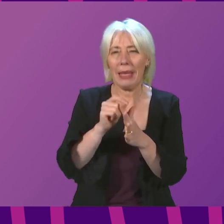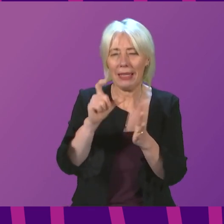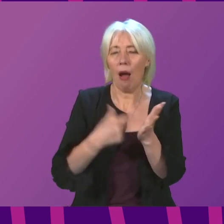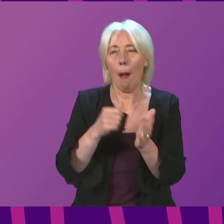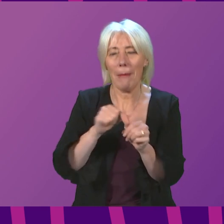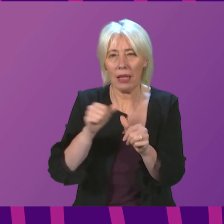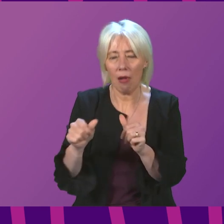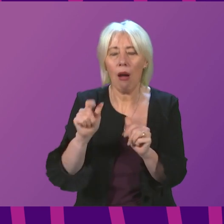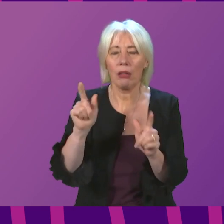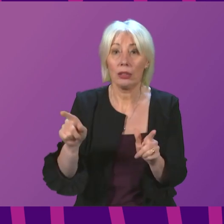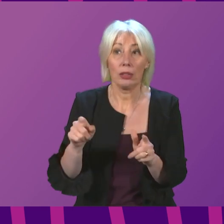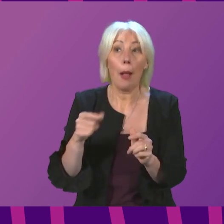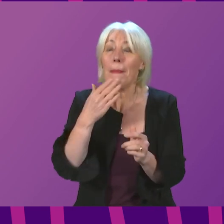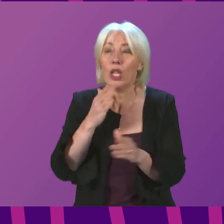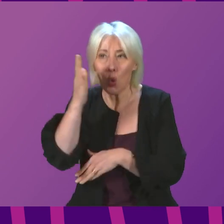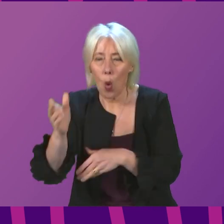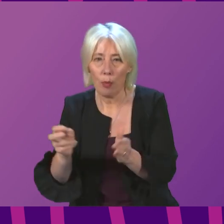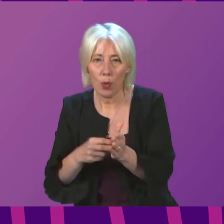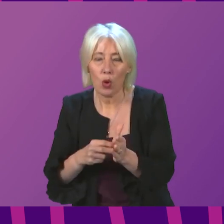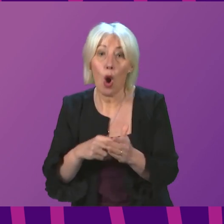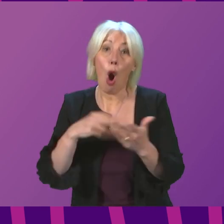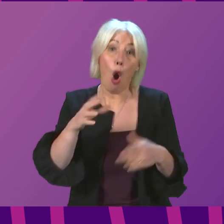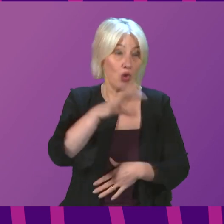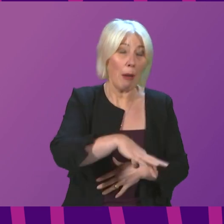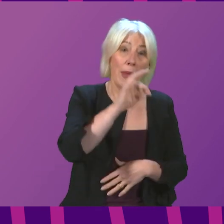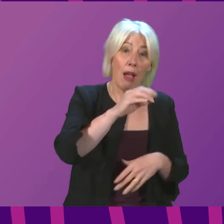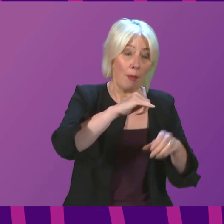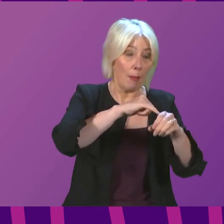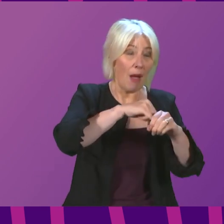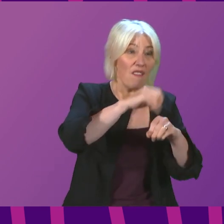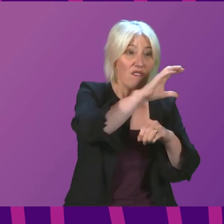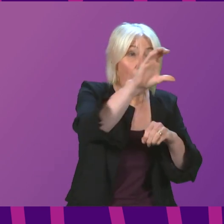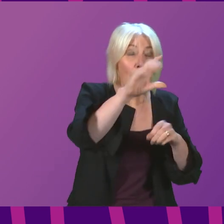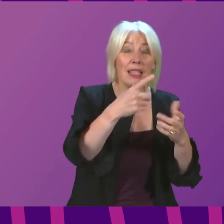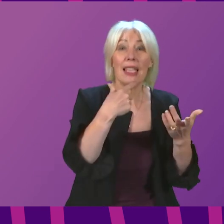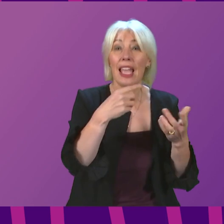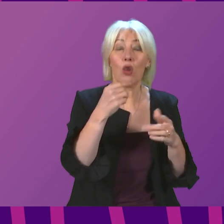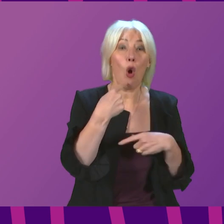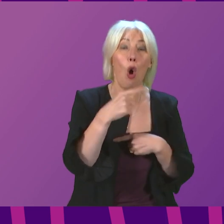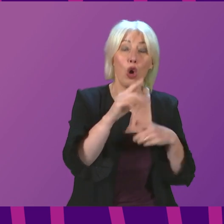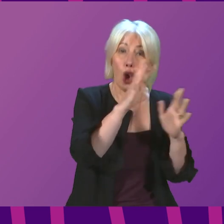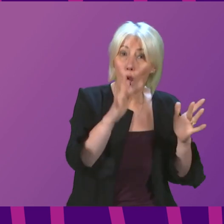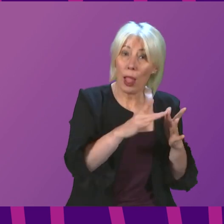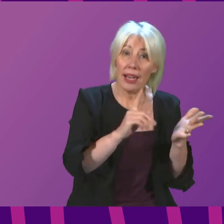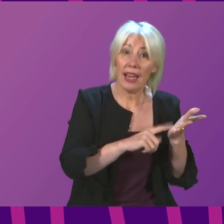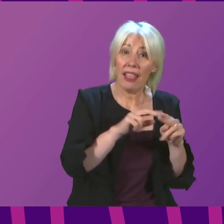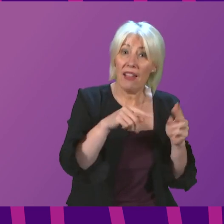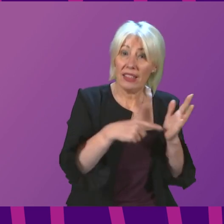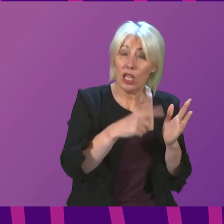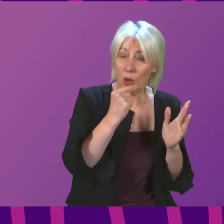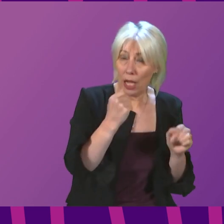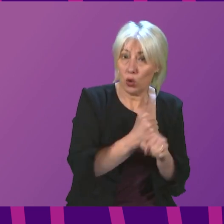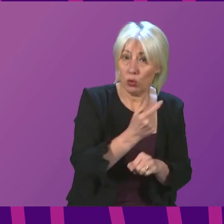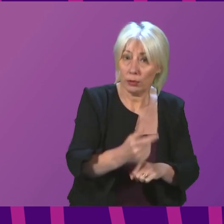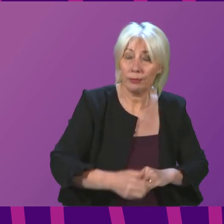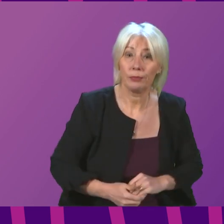supply of LFD tests, either from test sites or pharmacies, or by ordering online, so please make sure you make full use of